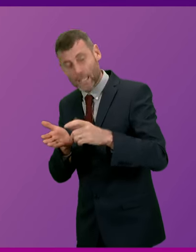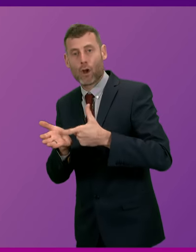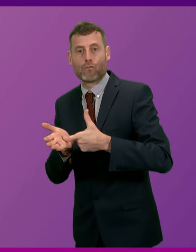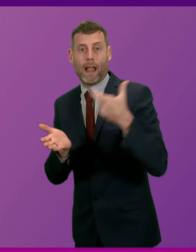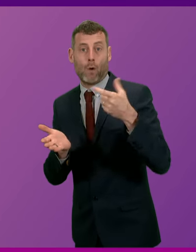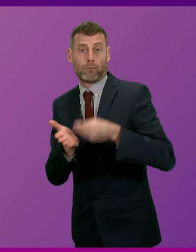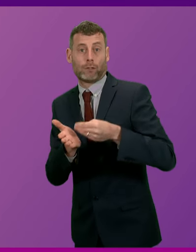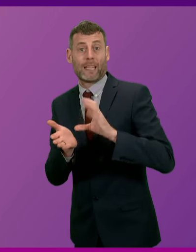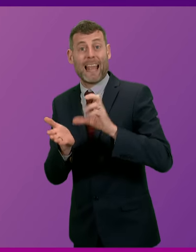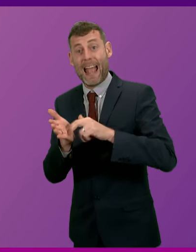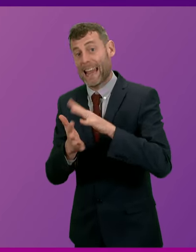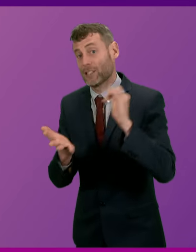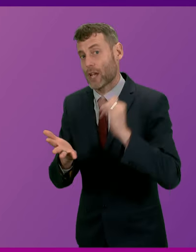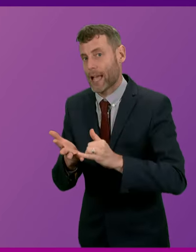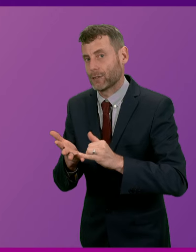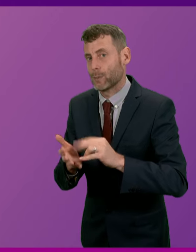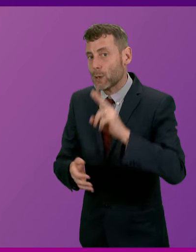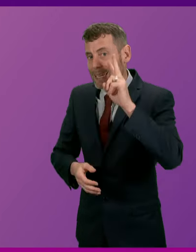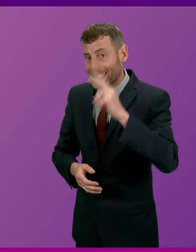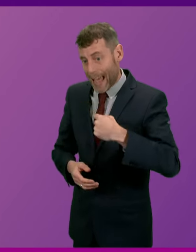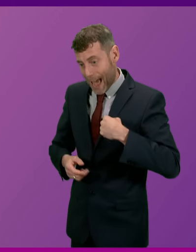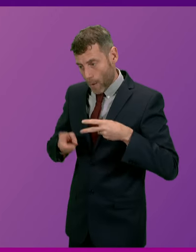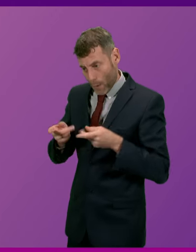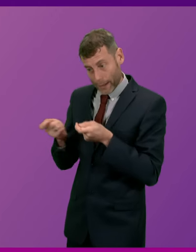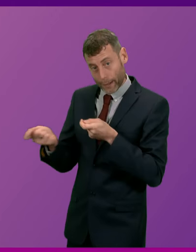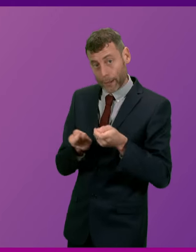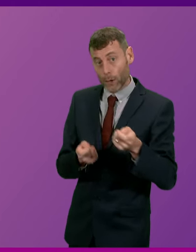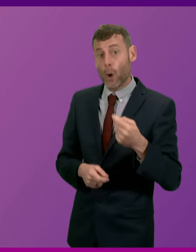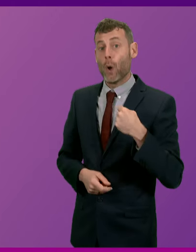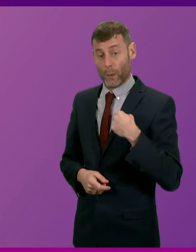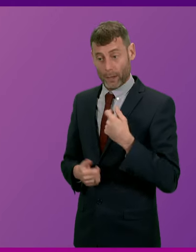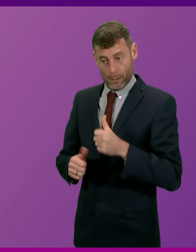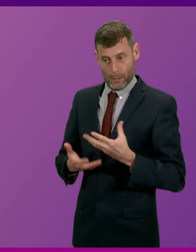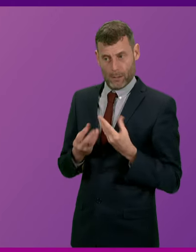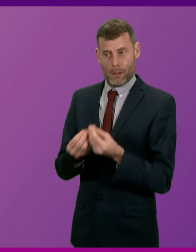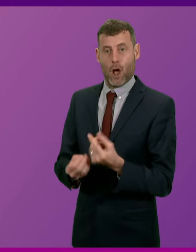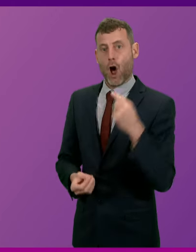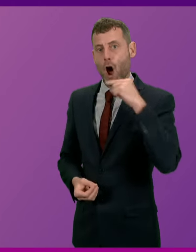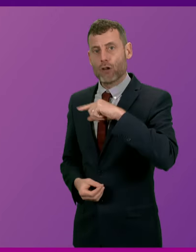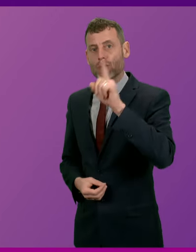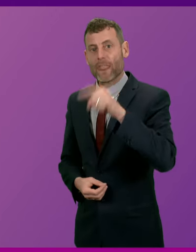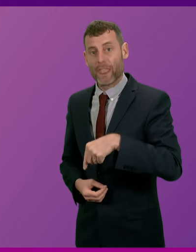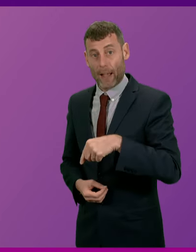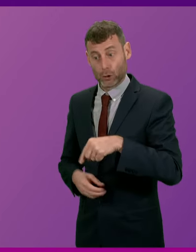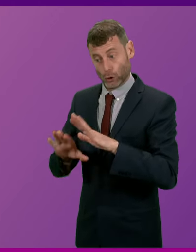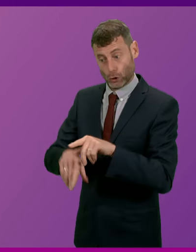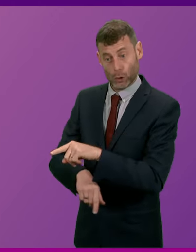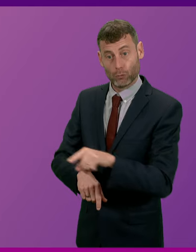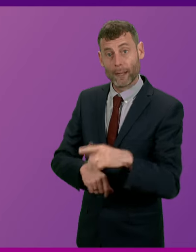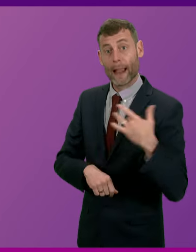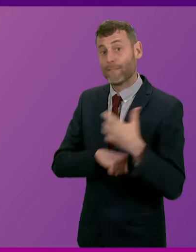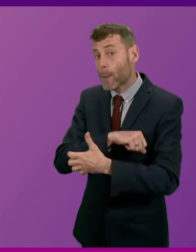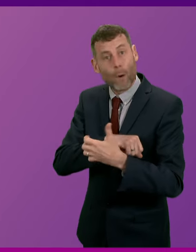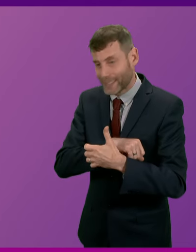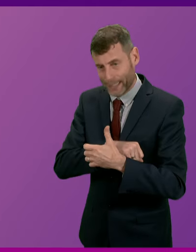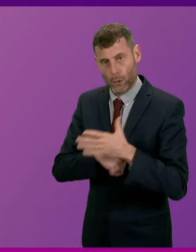actions, we're estimated to lift 100,000 children out of poverty this year through our actions.